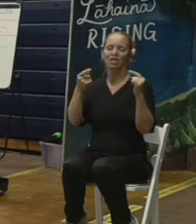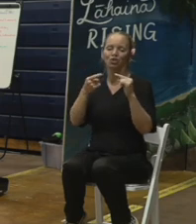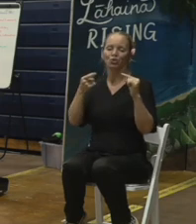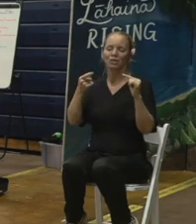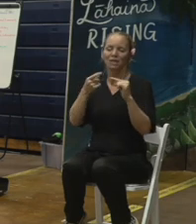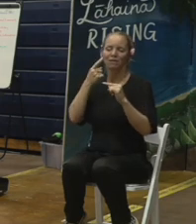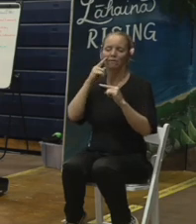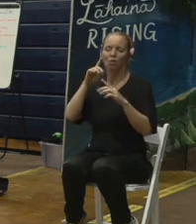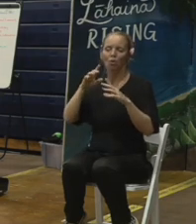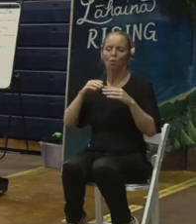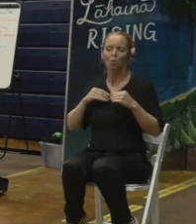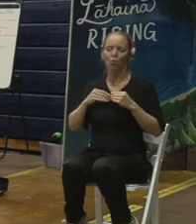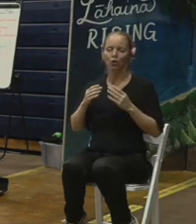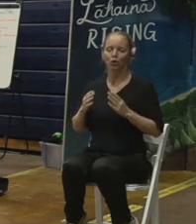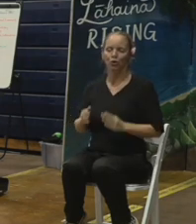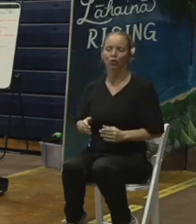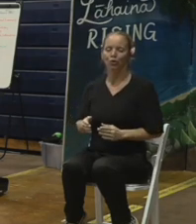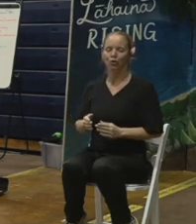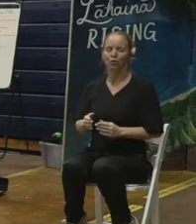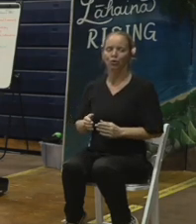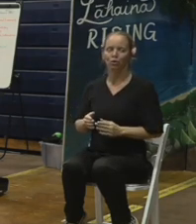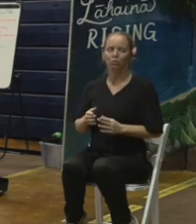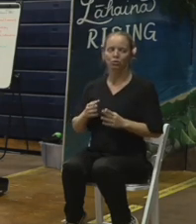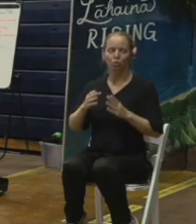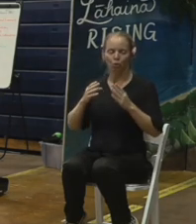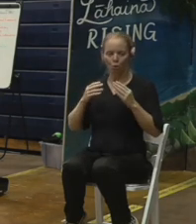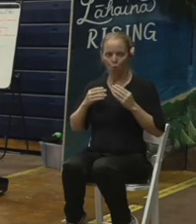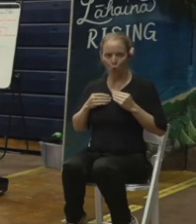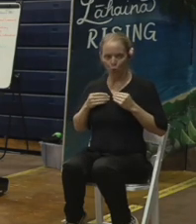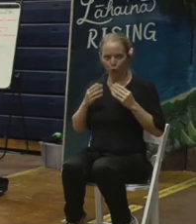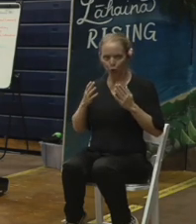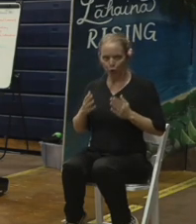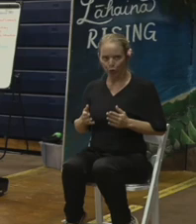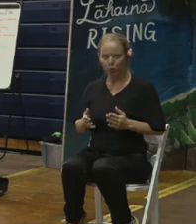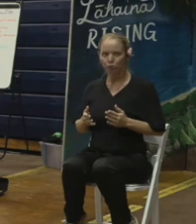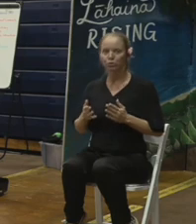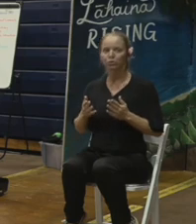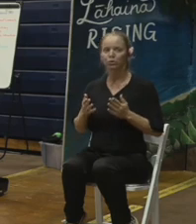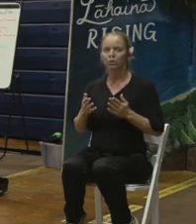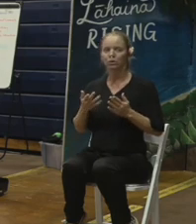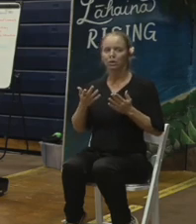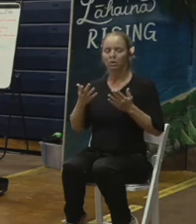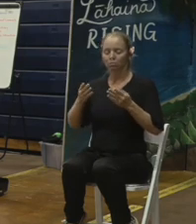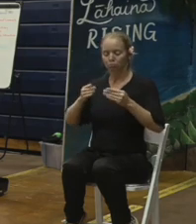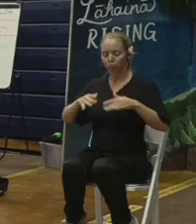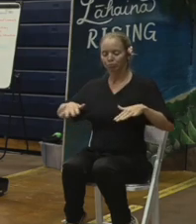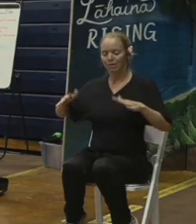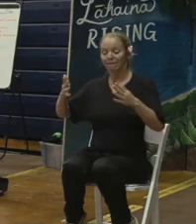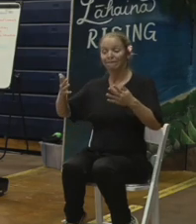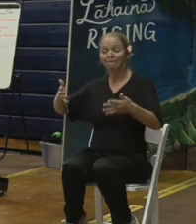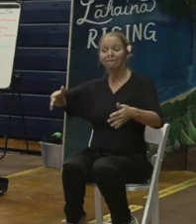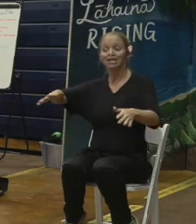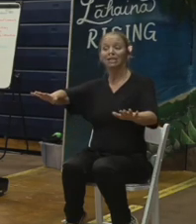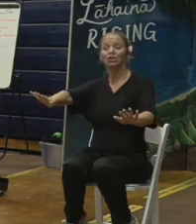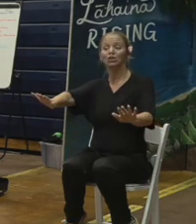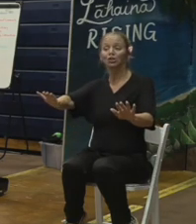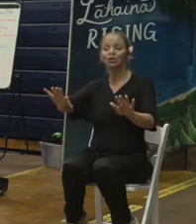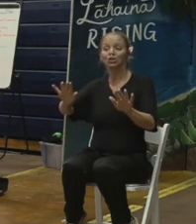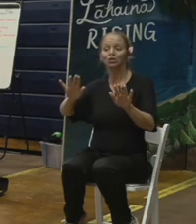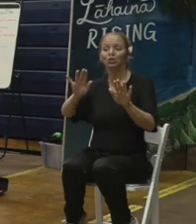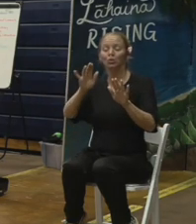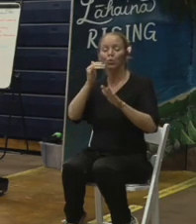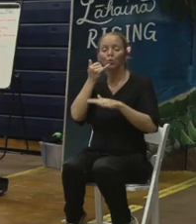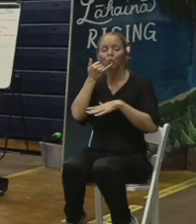comes to that particular property, those owners will receive a phone call 72 hours prior to the start of their property.